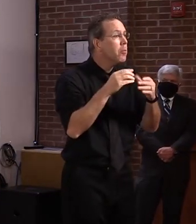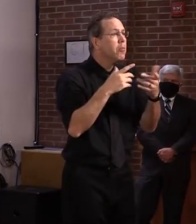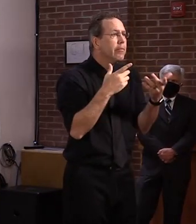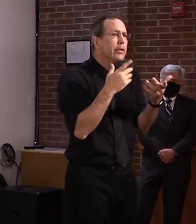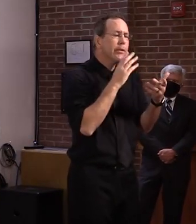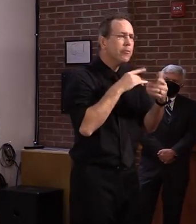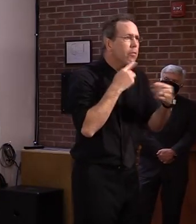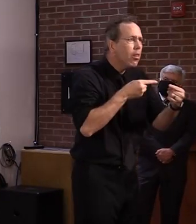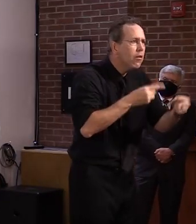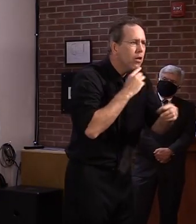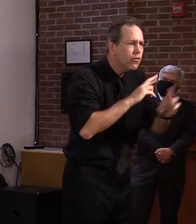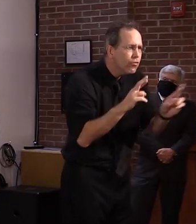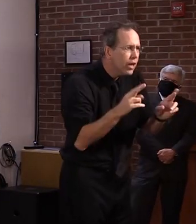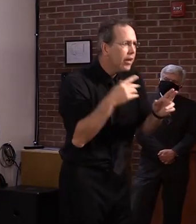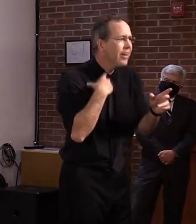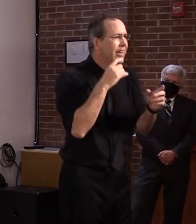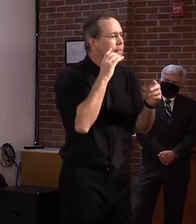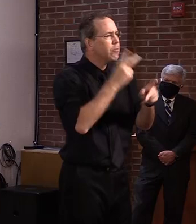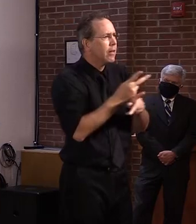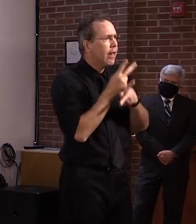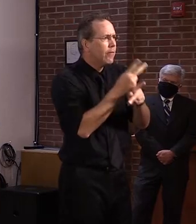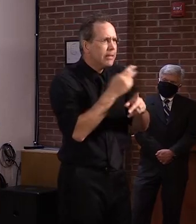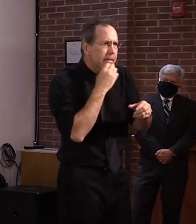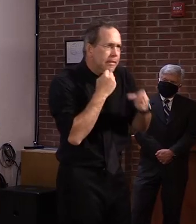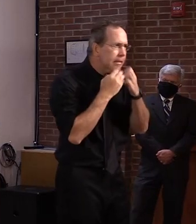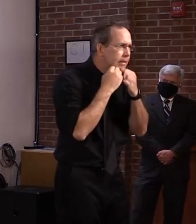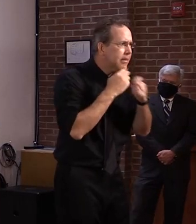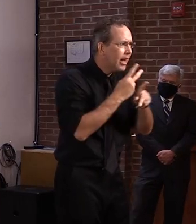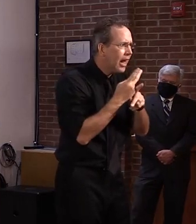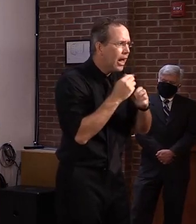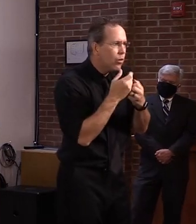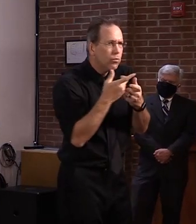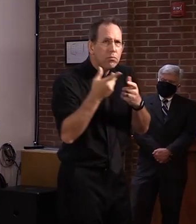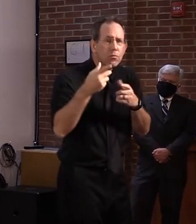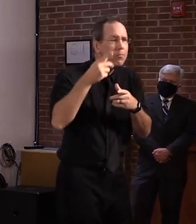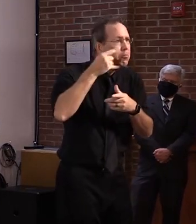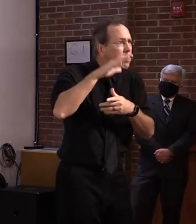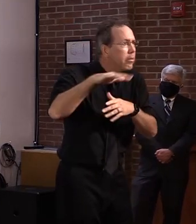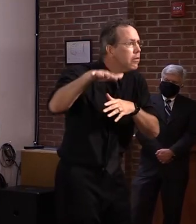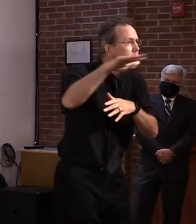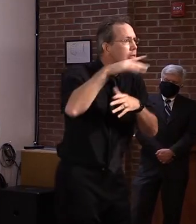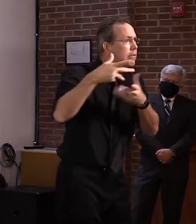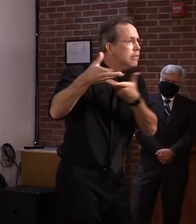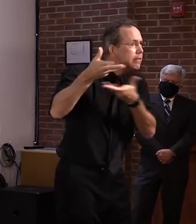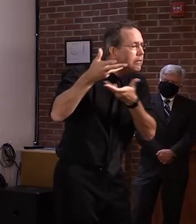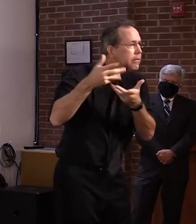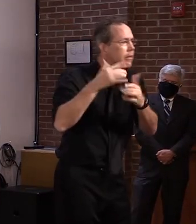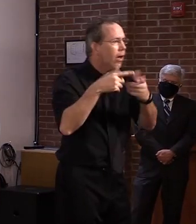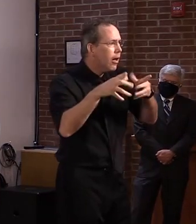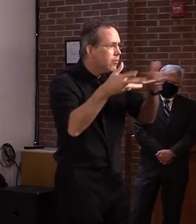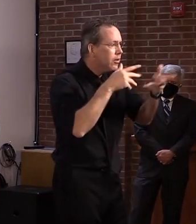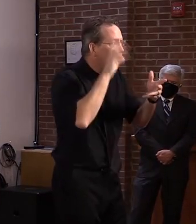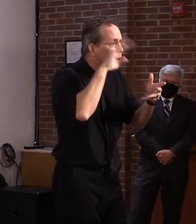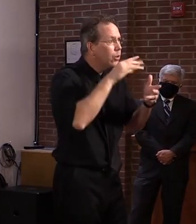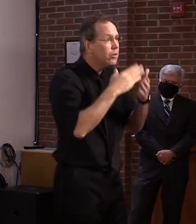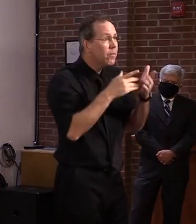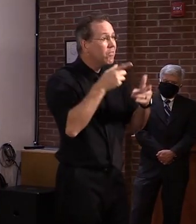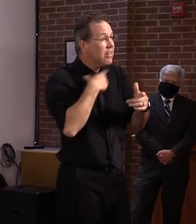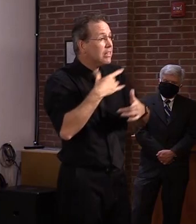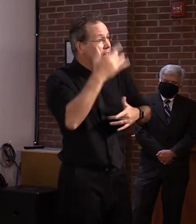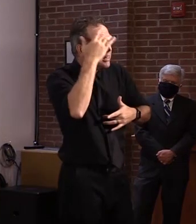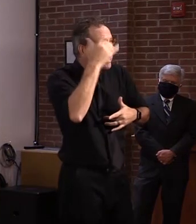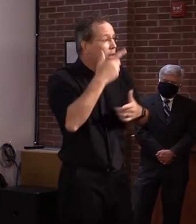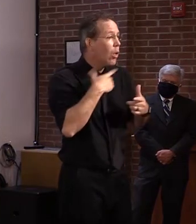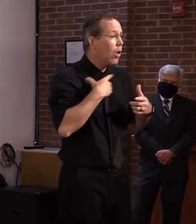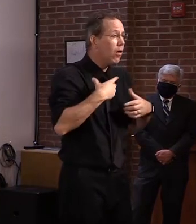it comes to wearing a mask in public, washing your hands, physically distancing, staying home when sick, and following